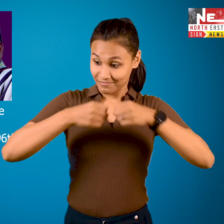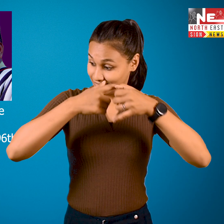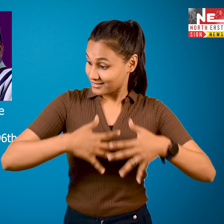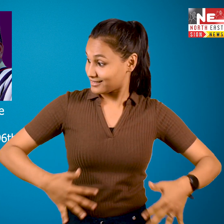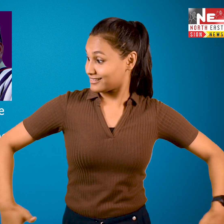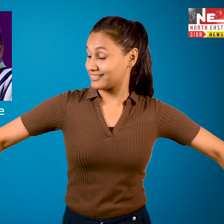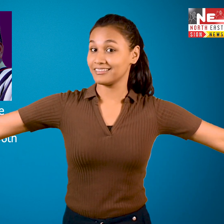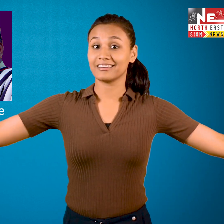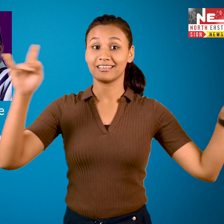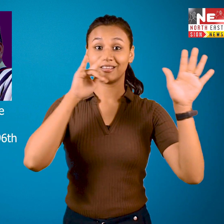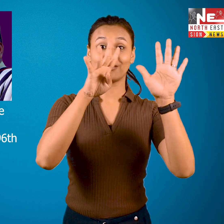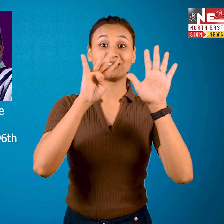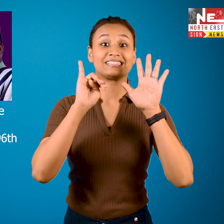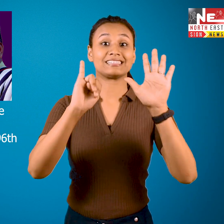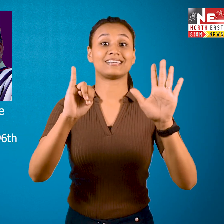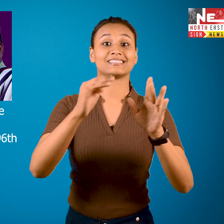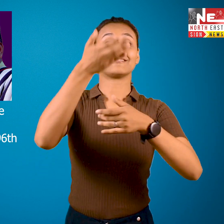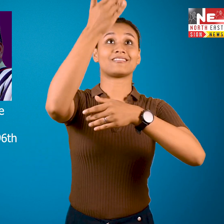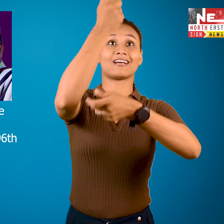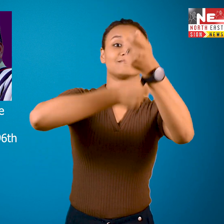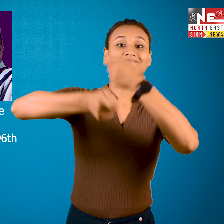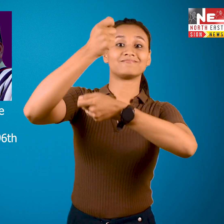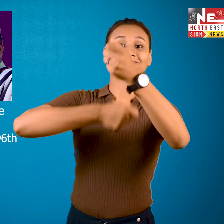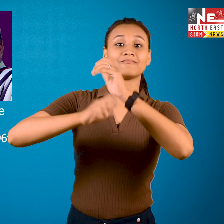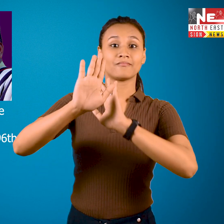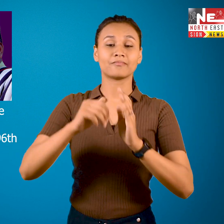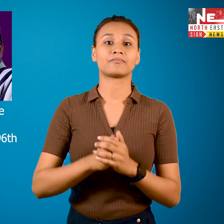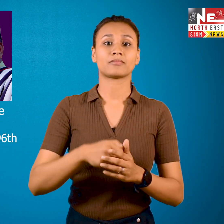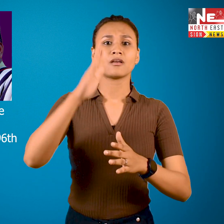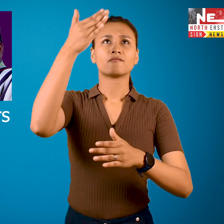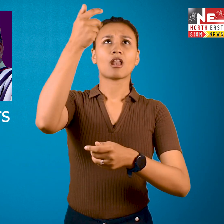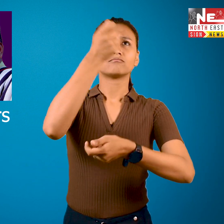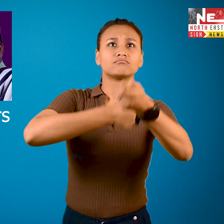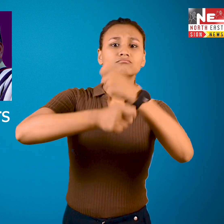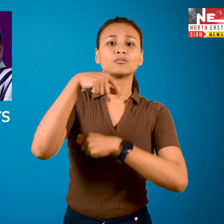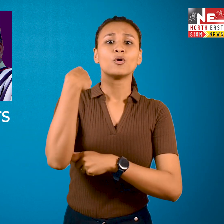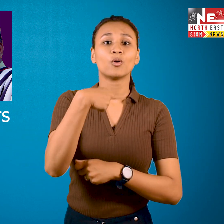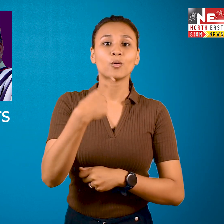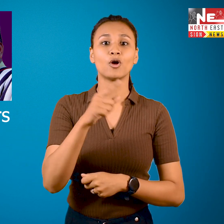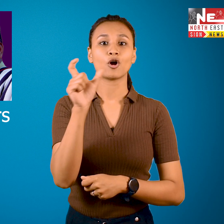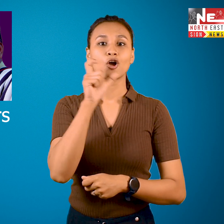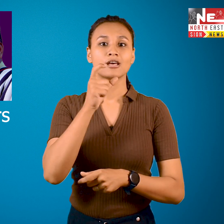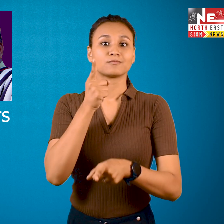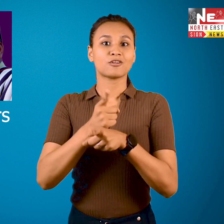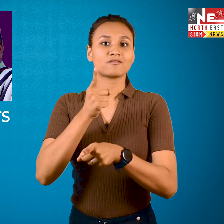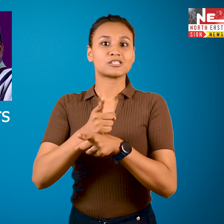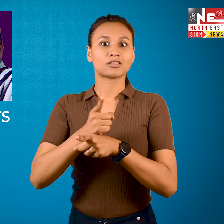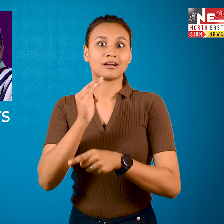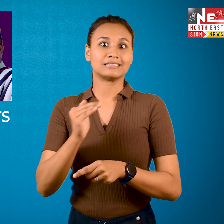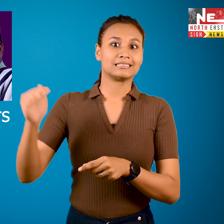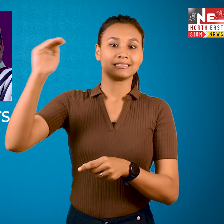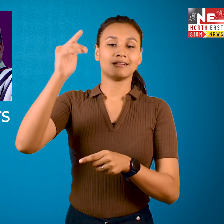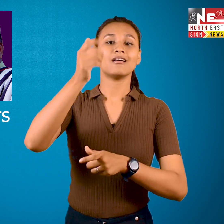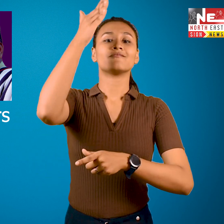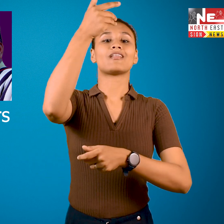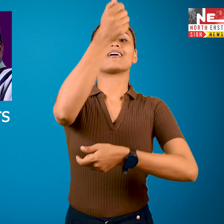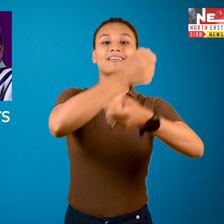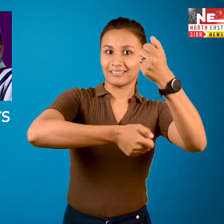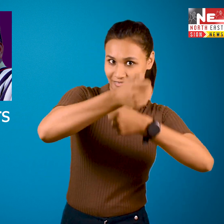Noted personalities from different spheres such as college professors, art, and crafts graced the occasion and did the